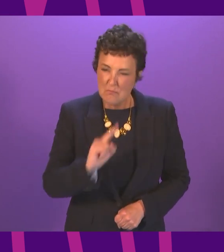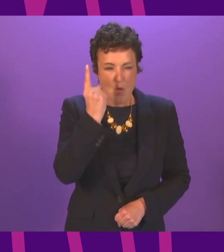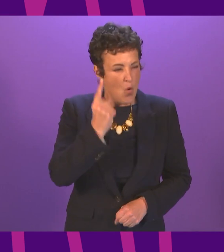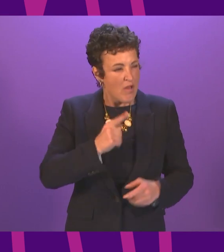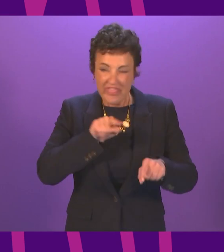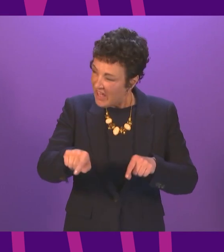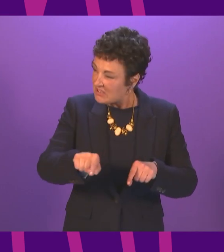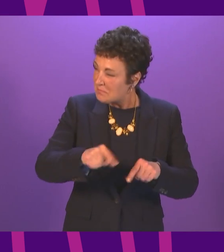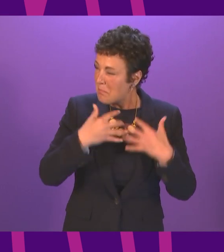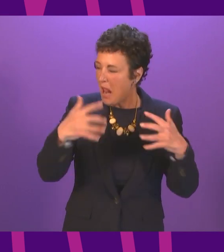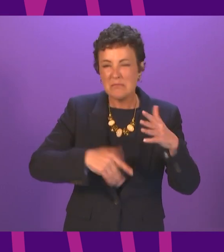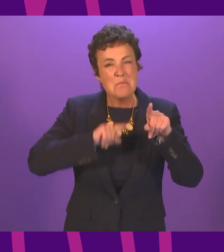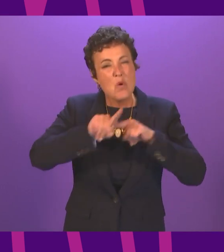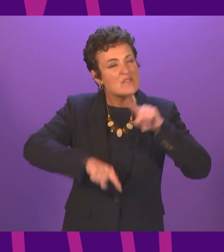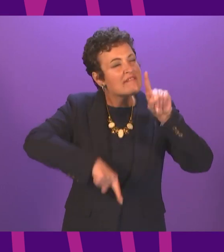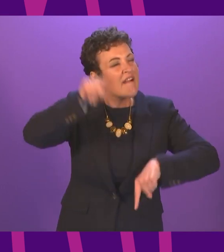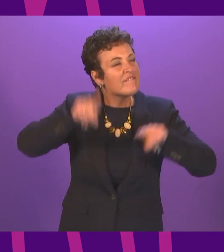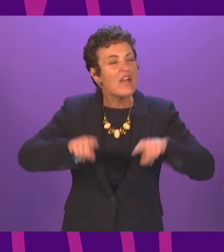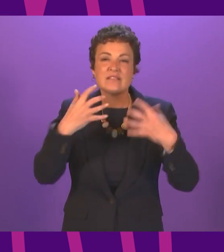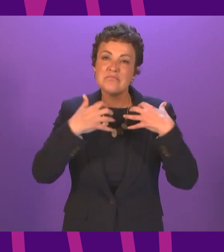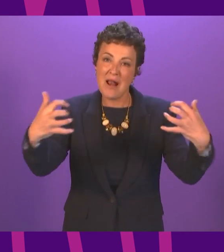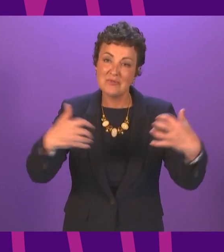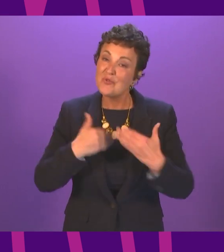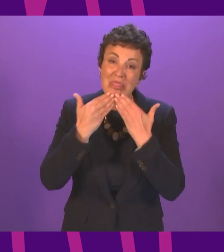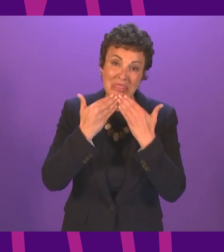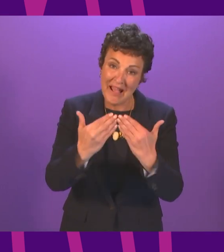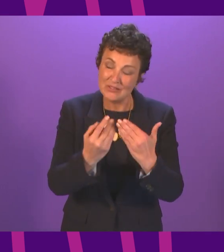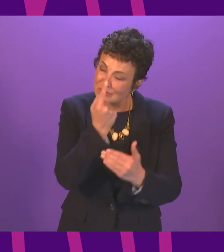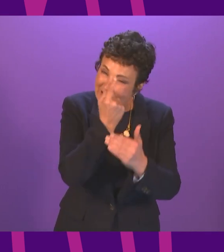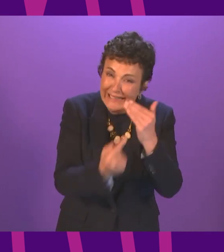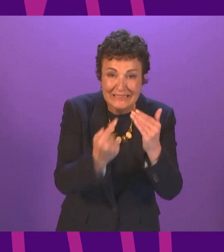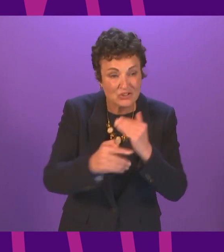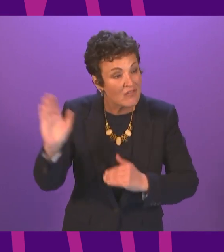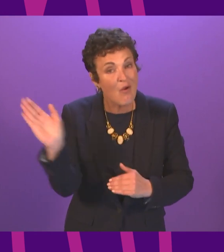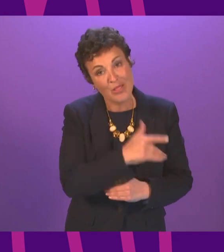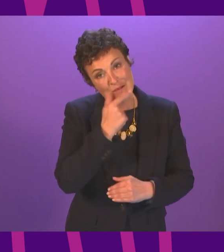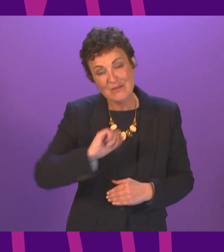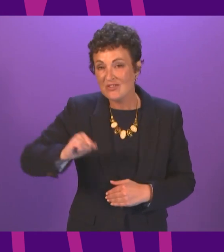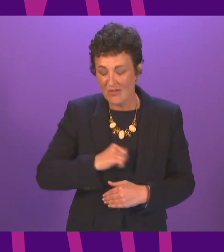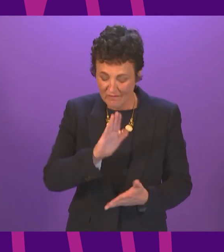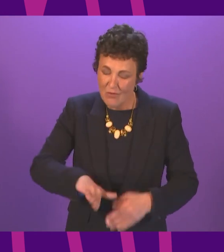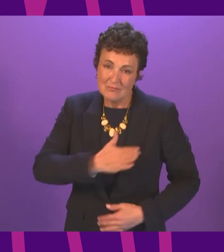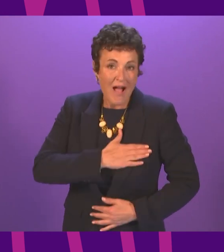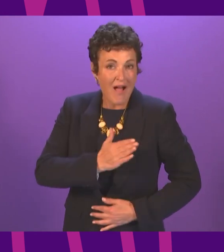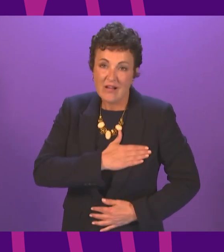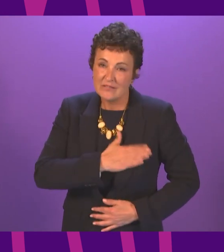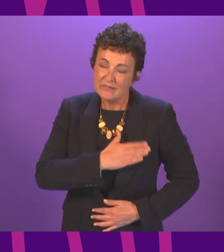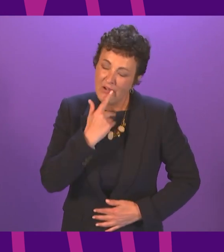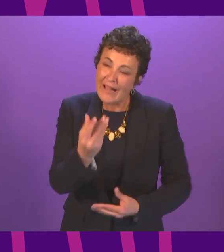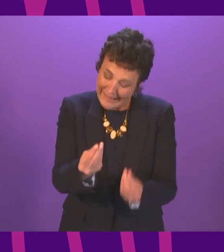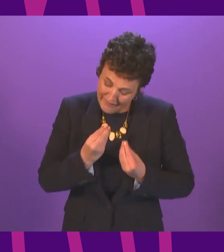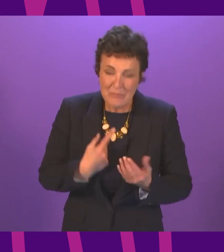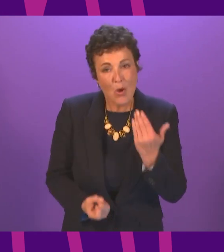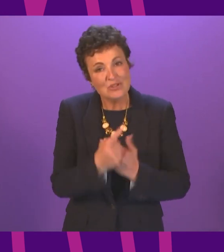diverse parliaments in the world so to you all thank you from the bottom of my heart for the opportunity to serve